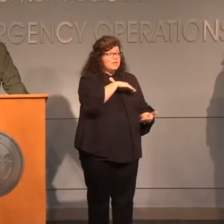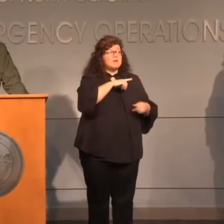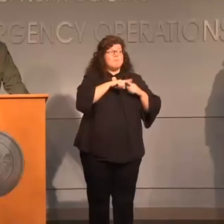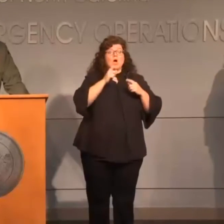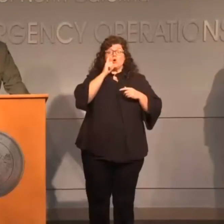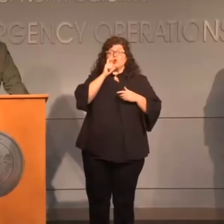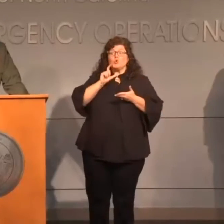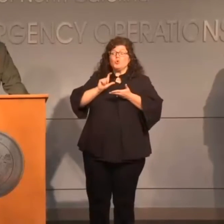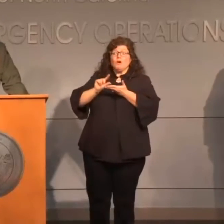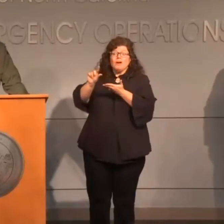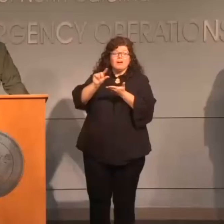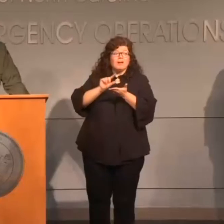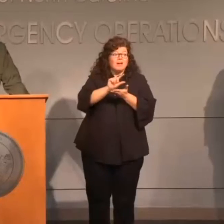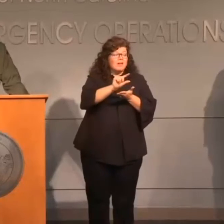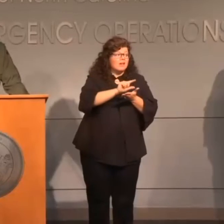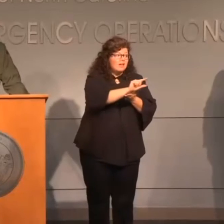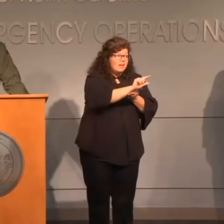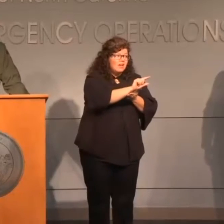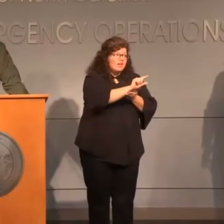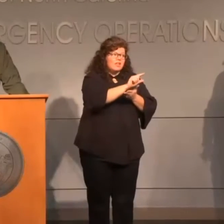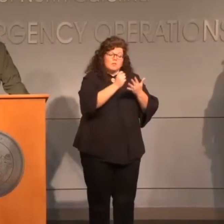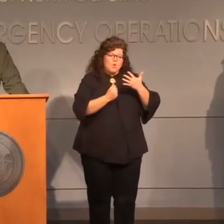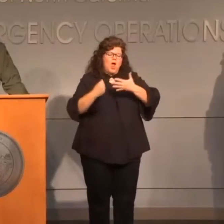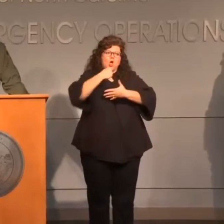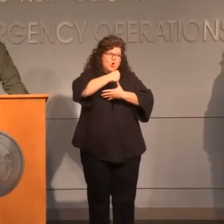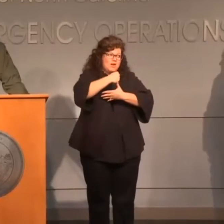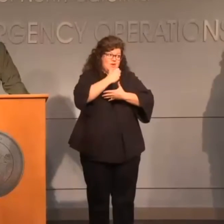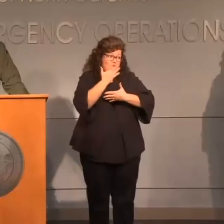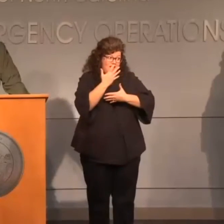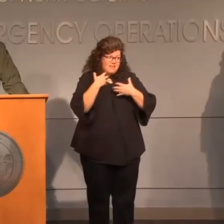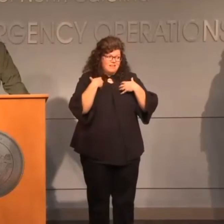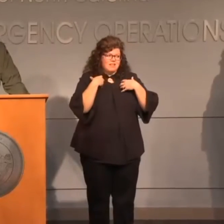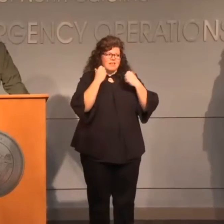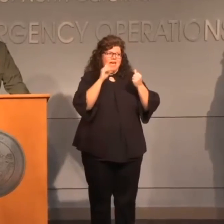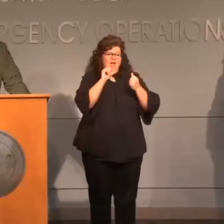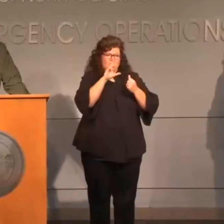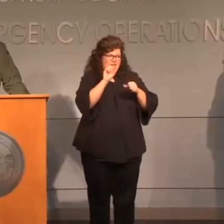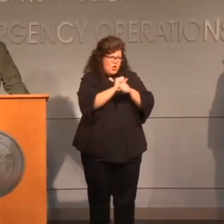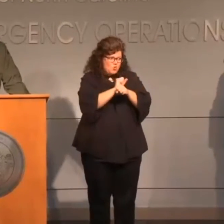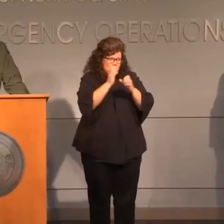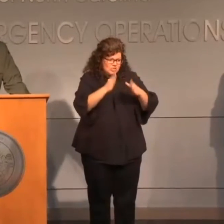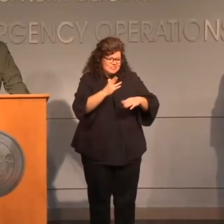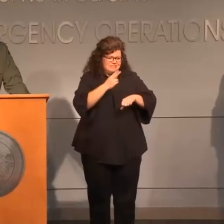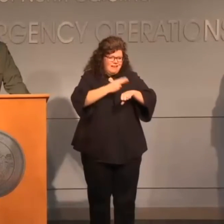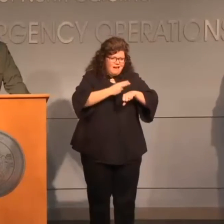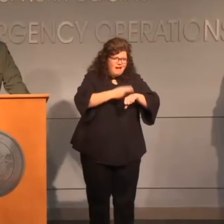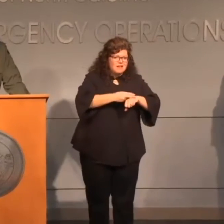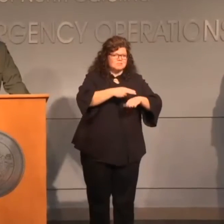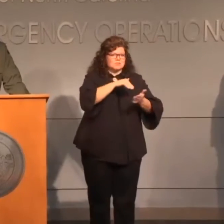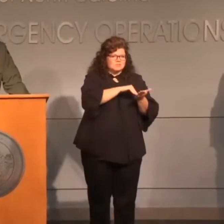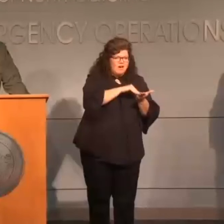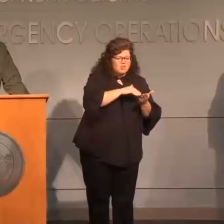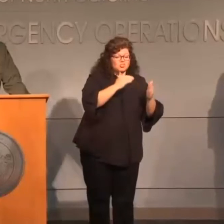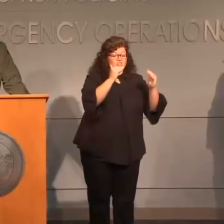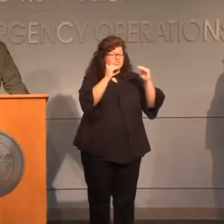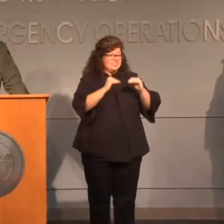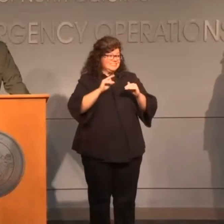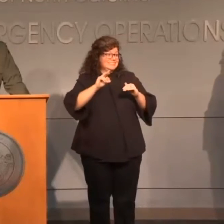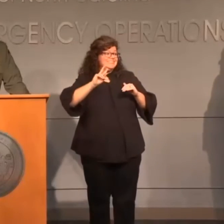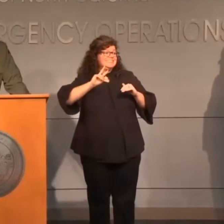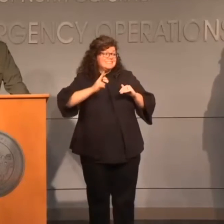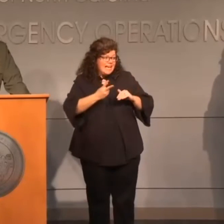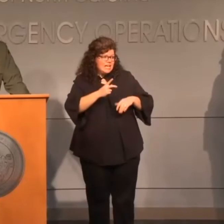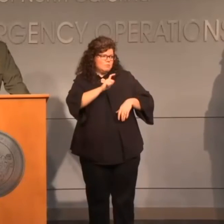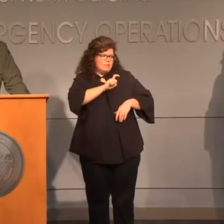PPE, with the top priority being health care workers and the second priority being our emergency responders.